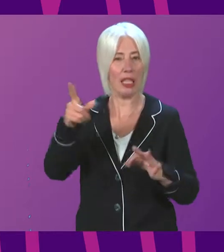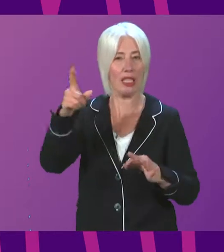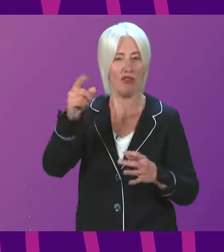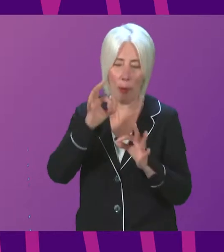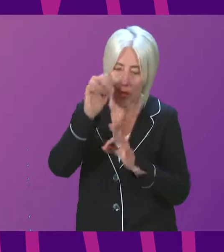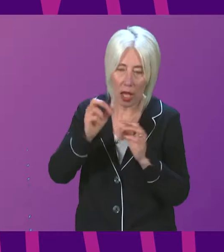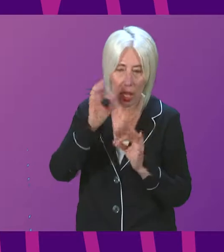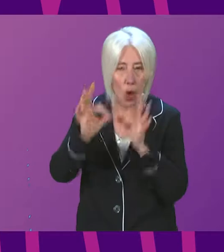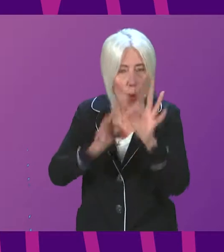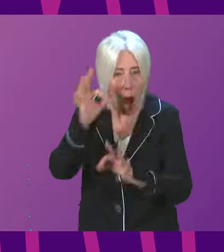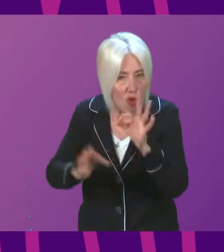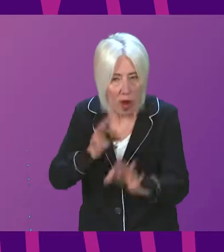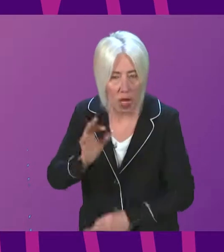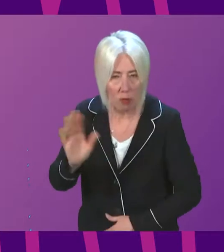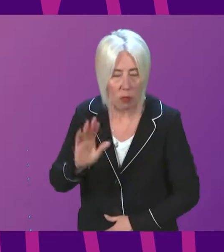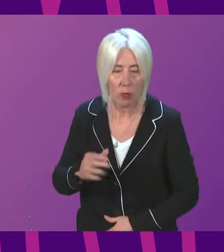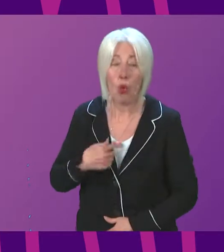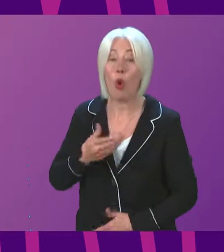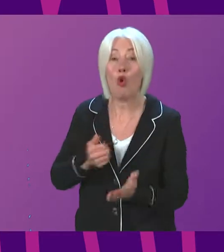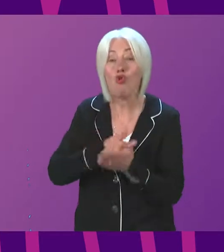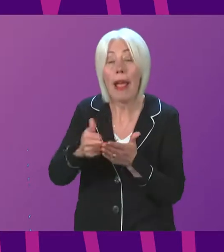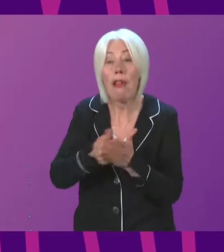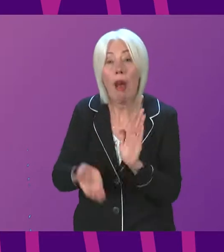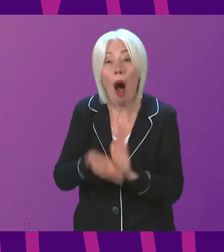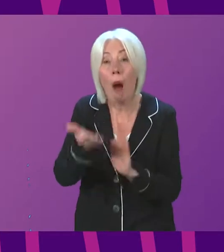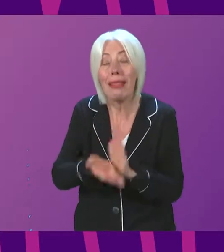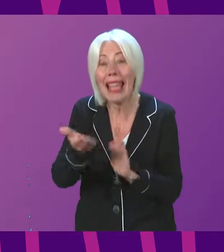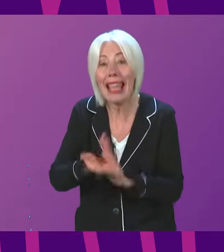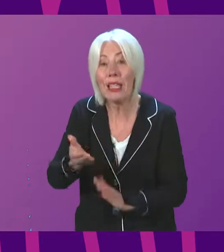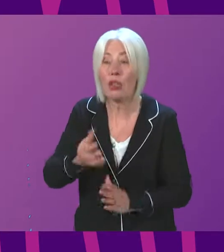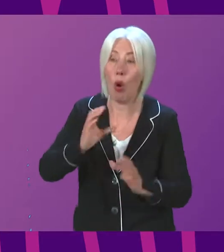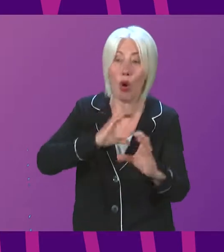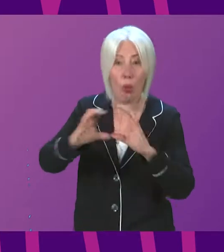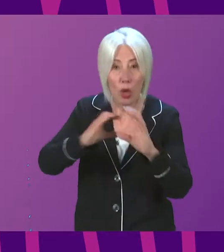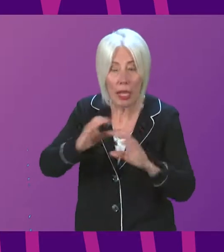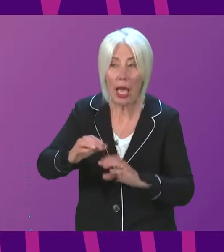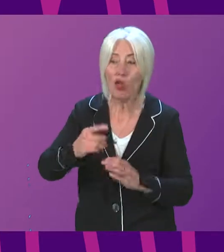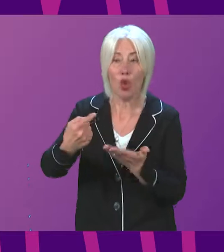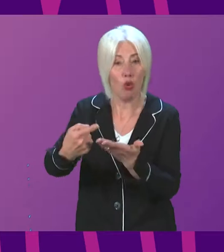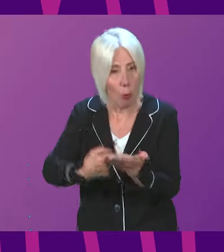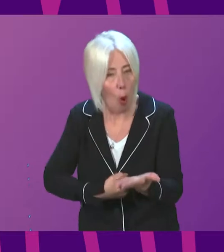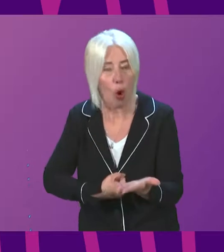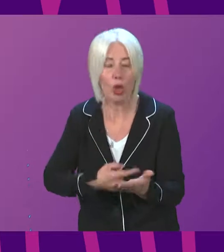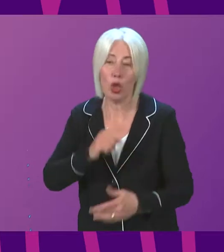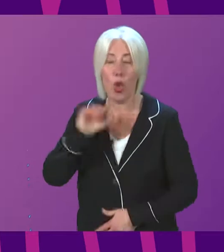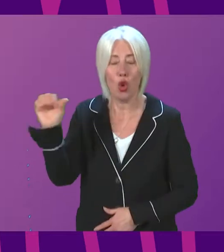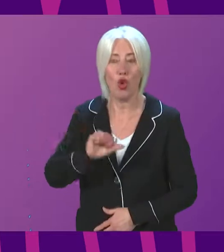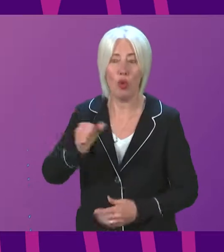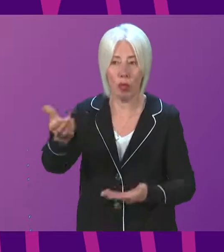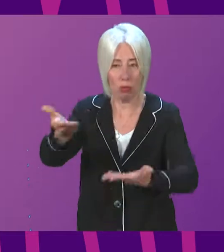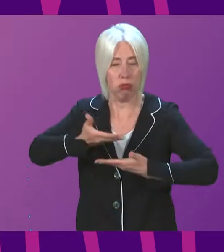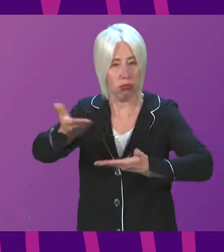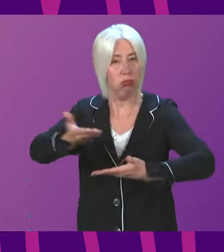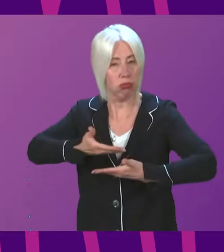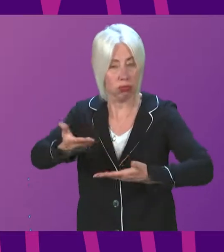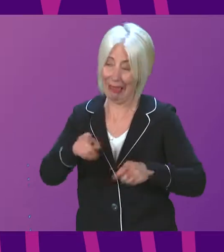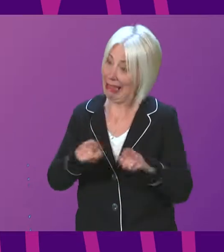long investigation. Regular updates, communications and perhaps even interim reports will require to be issued, as has been the case